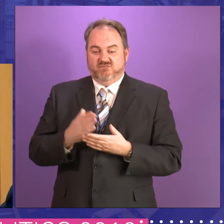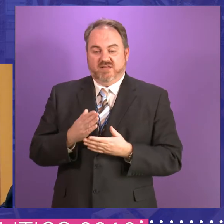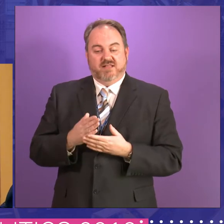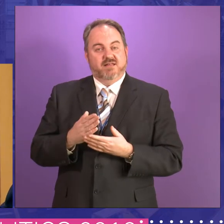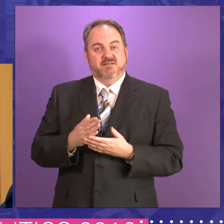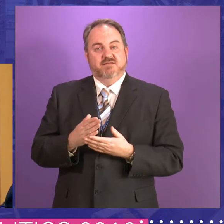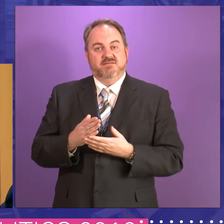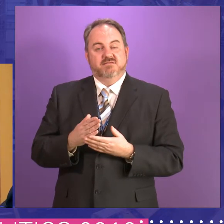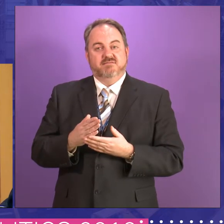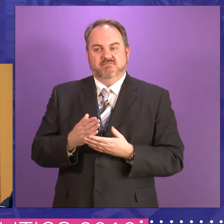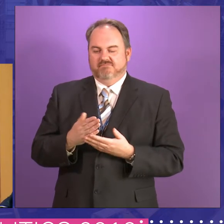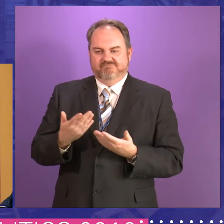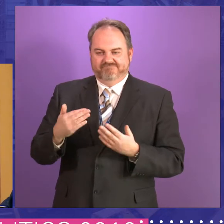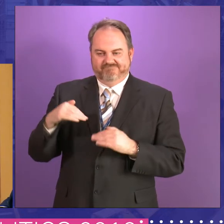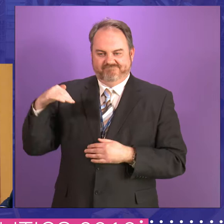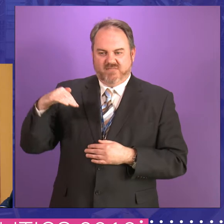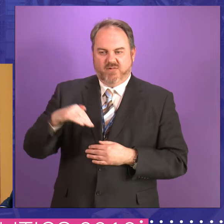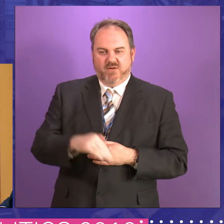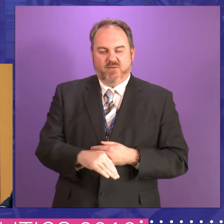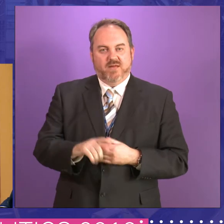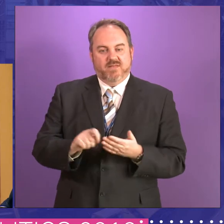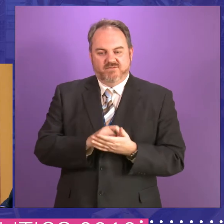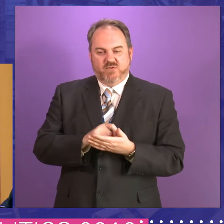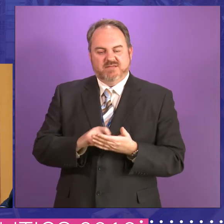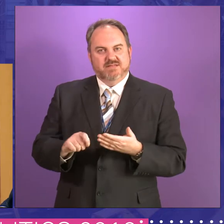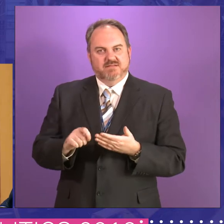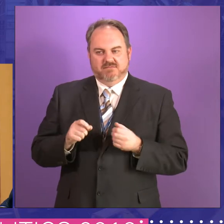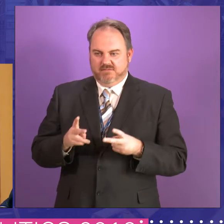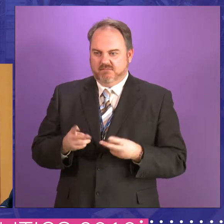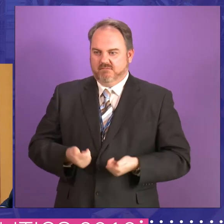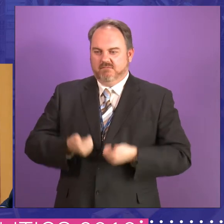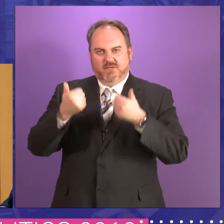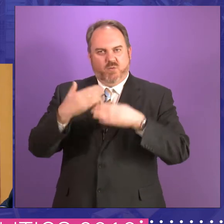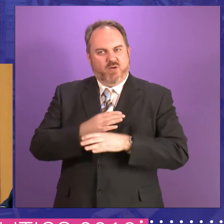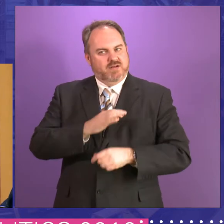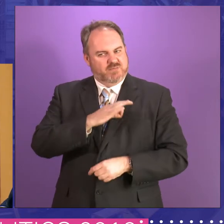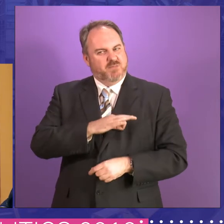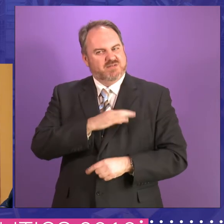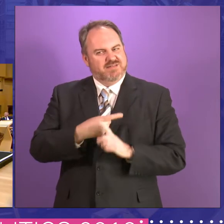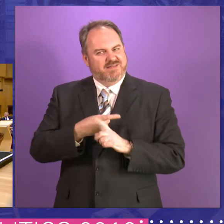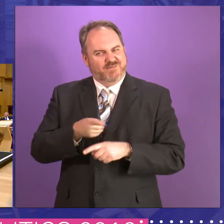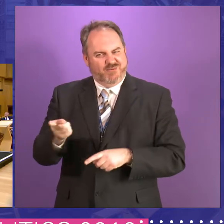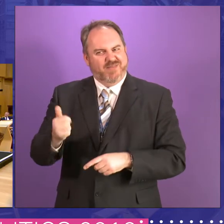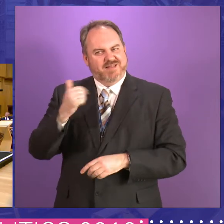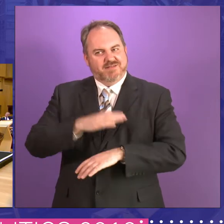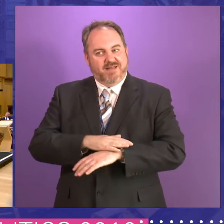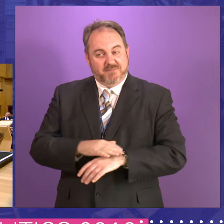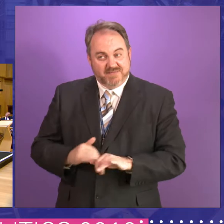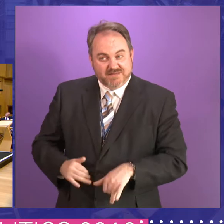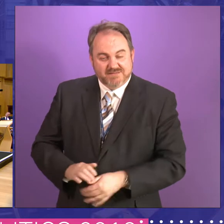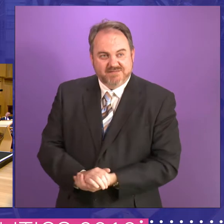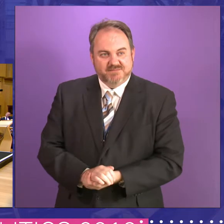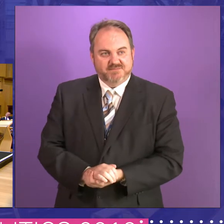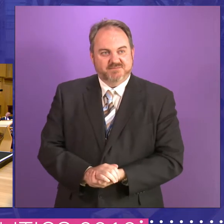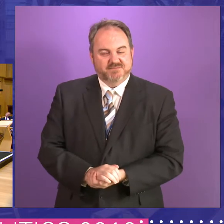in many ways, the Scottish Parliament was actually, and the voting system was actually very good for the Conservative Party. Would that be fair to say? Yes. Um,